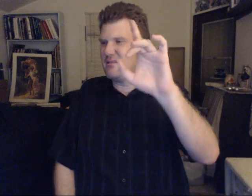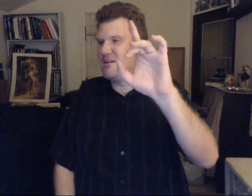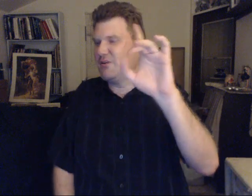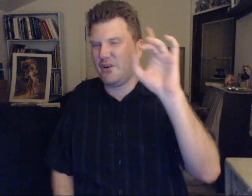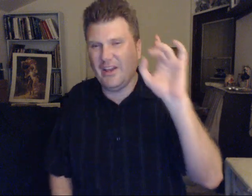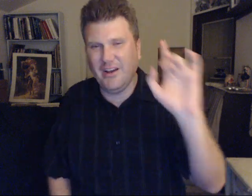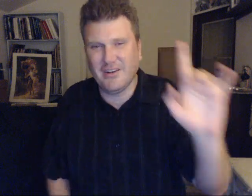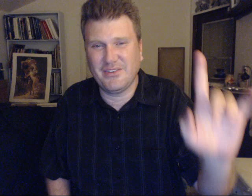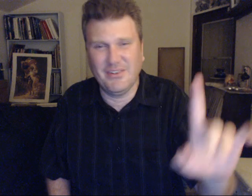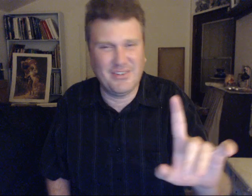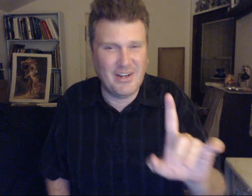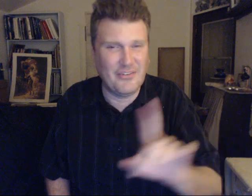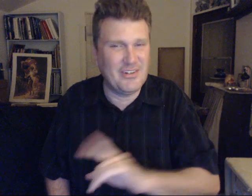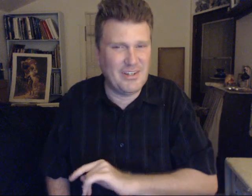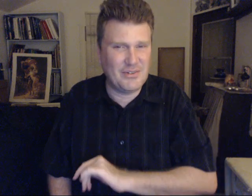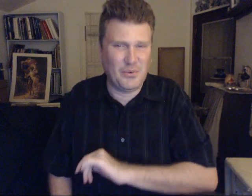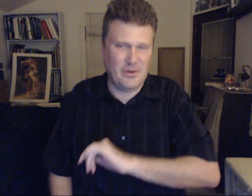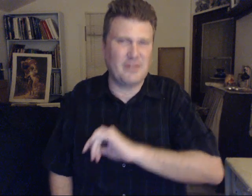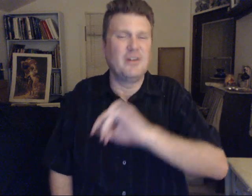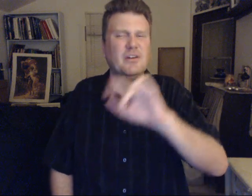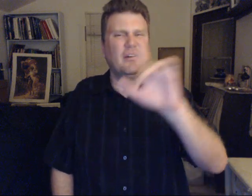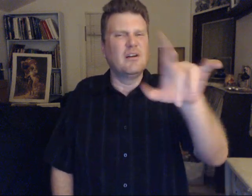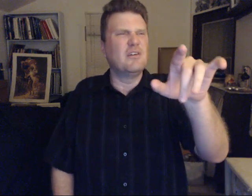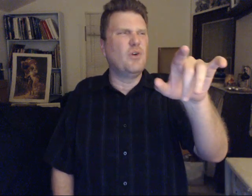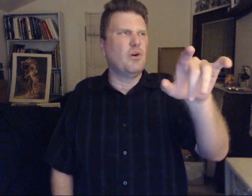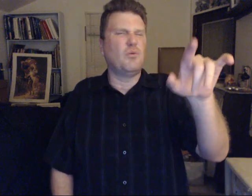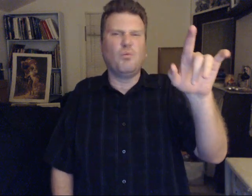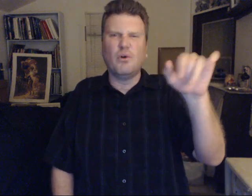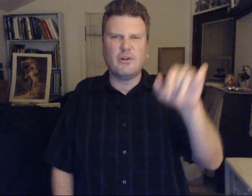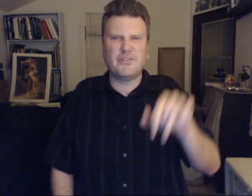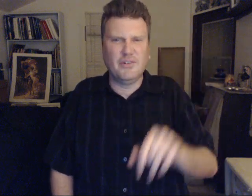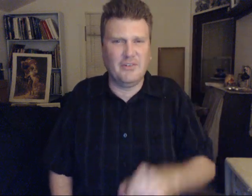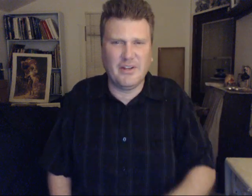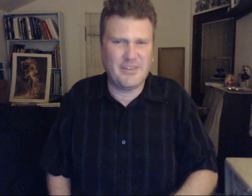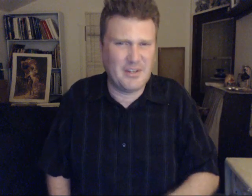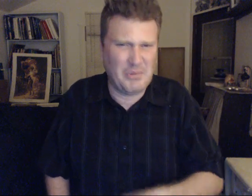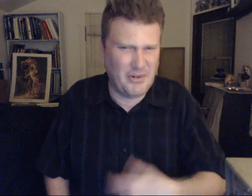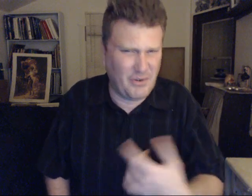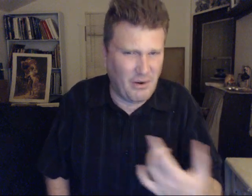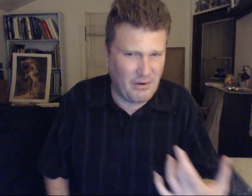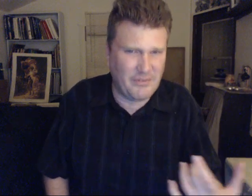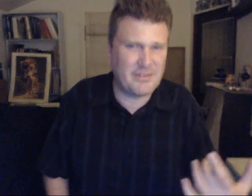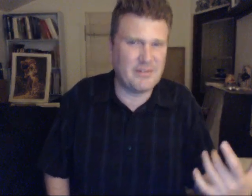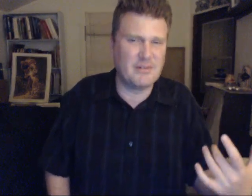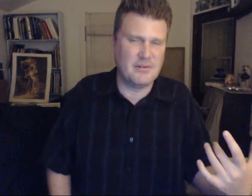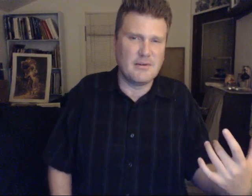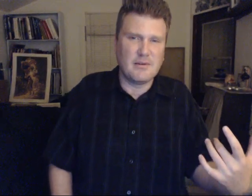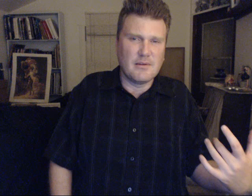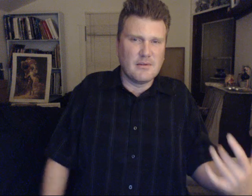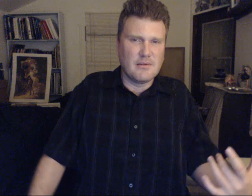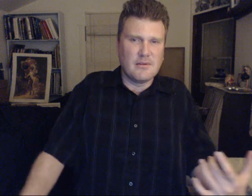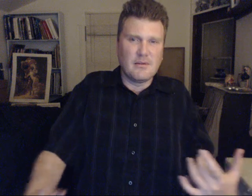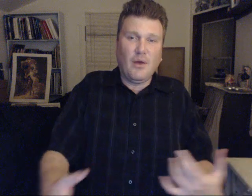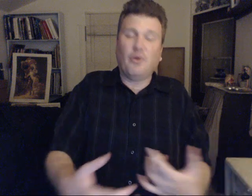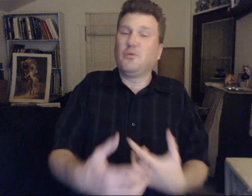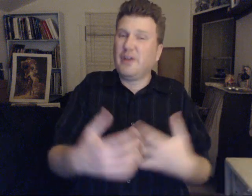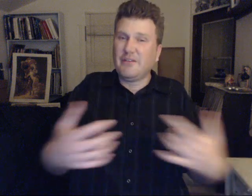Where chaos is an everyday chore. Your wars here are nothing. Compared to ours. Where we have.